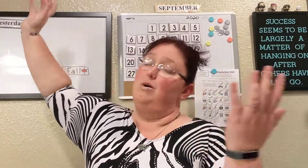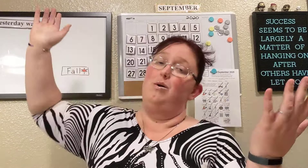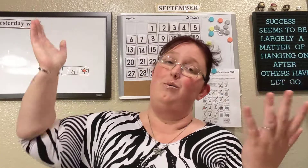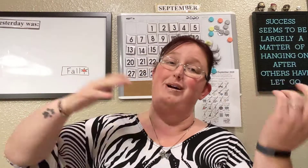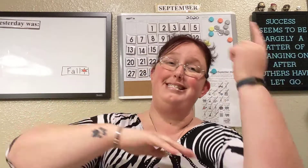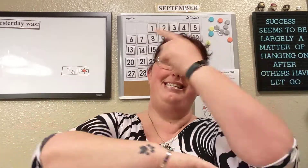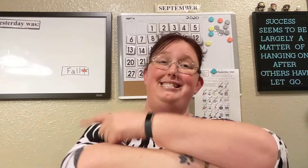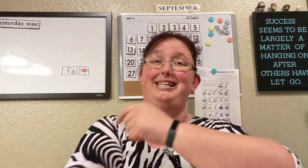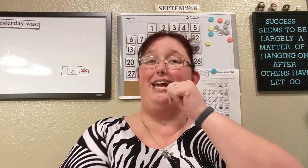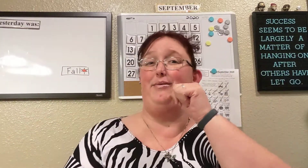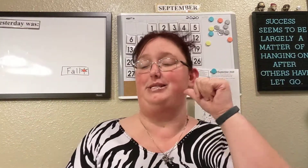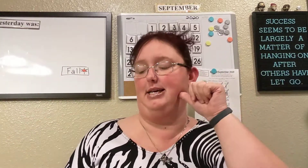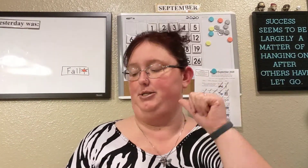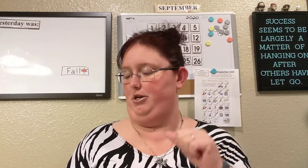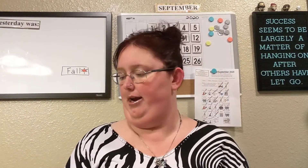What day was yesterday?